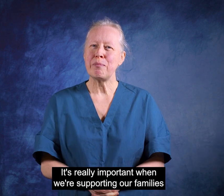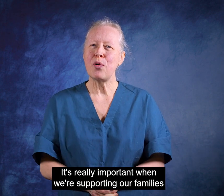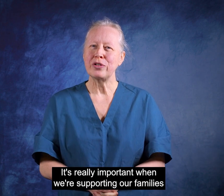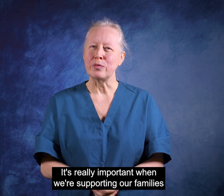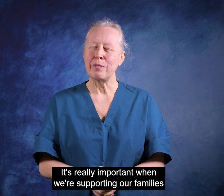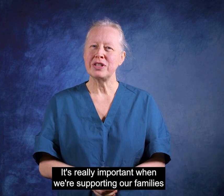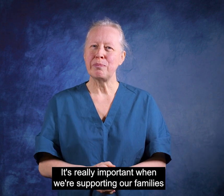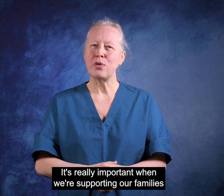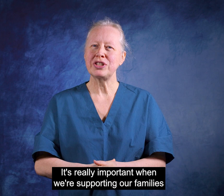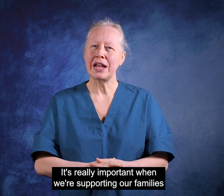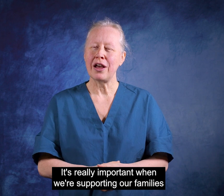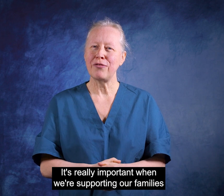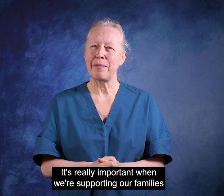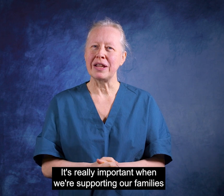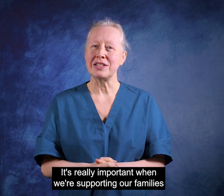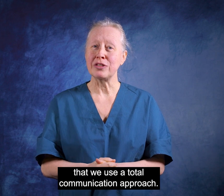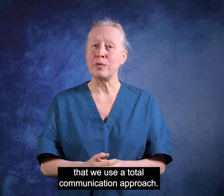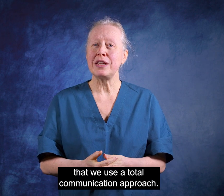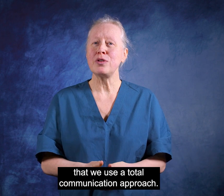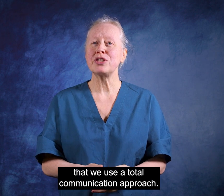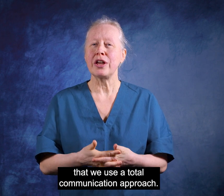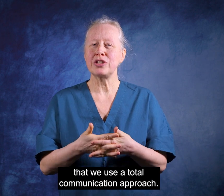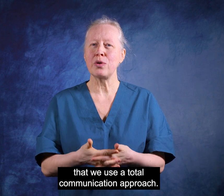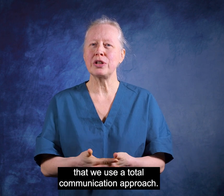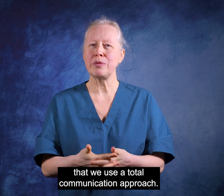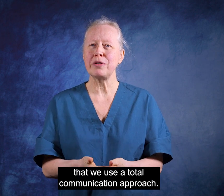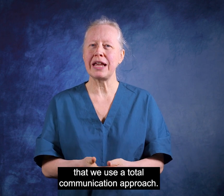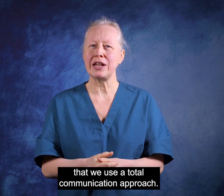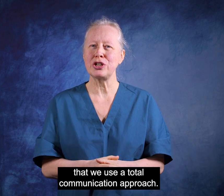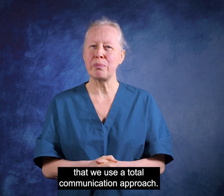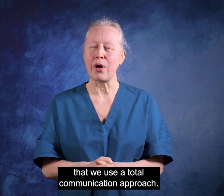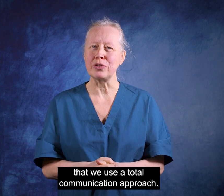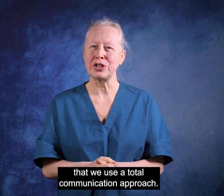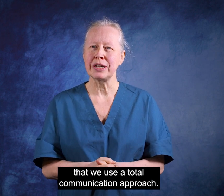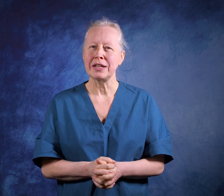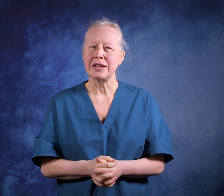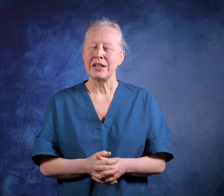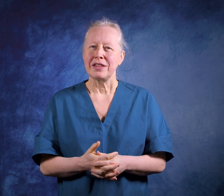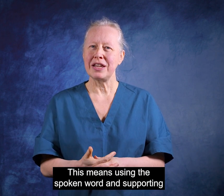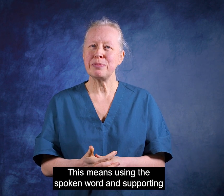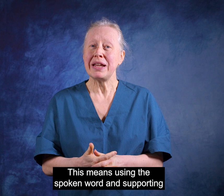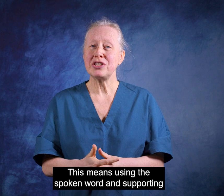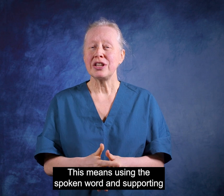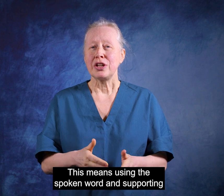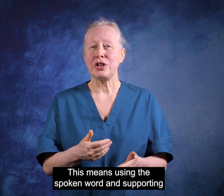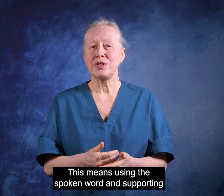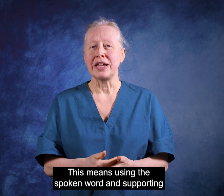important when we're supporting our families that we use a total communication approach. This means using